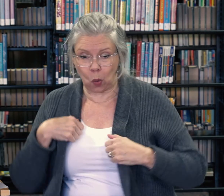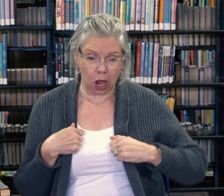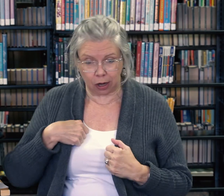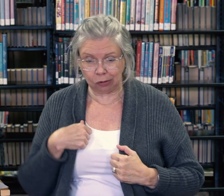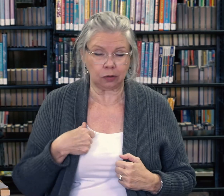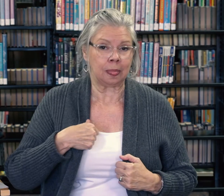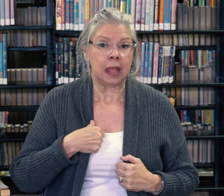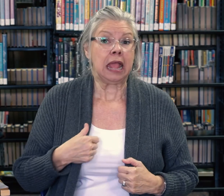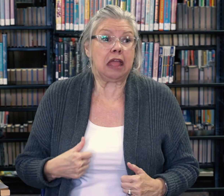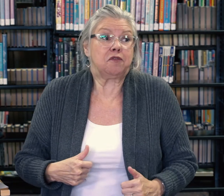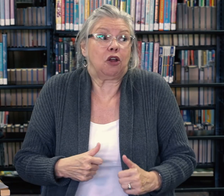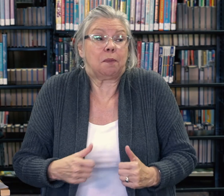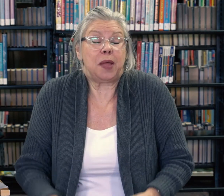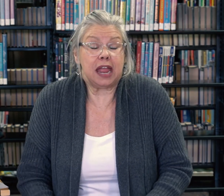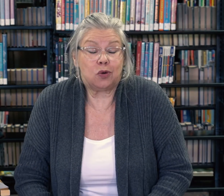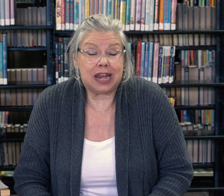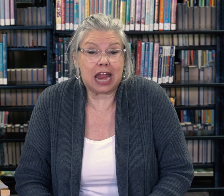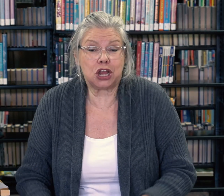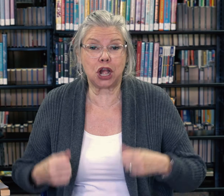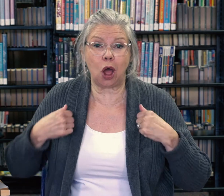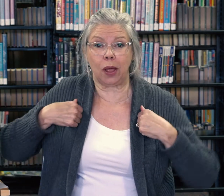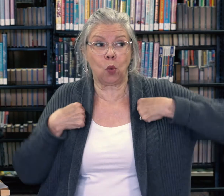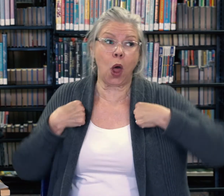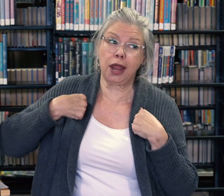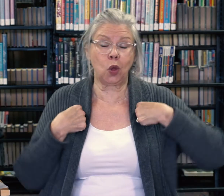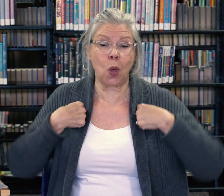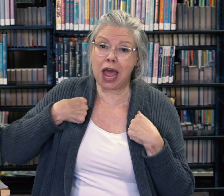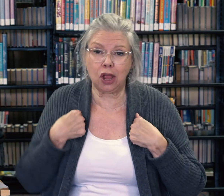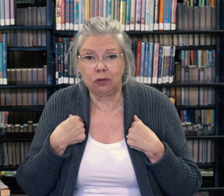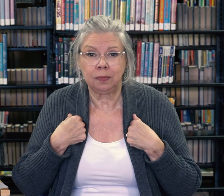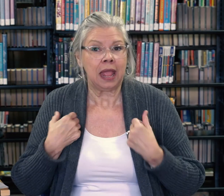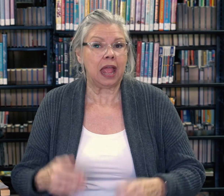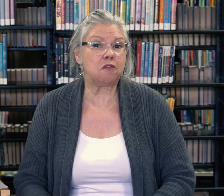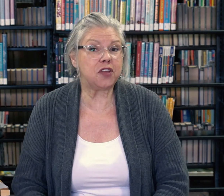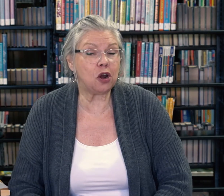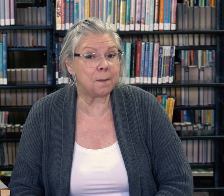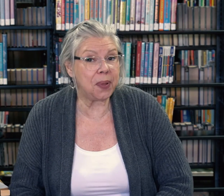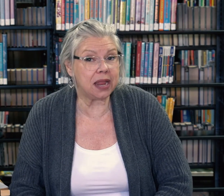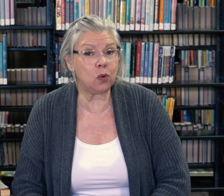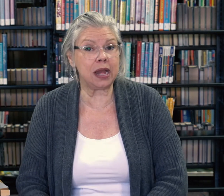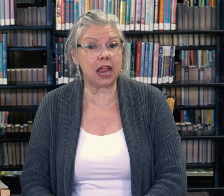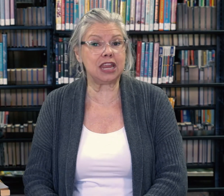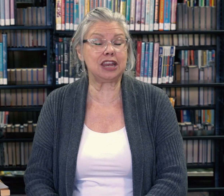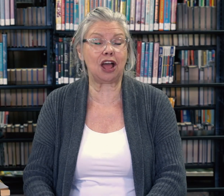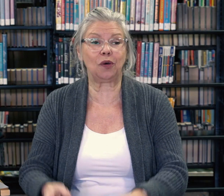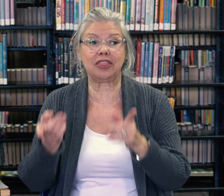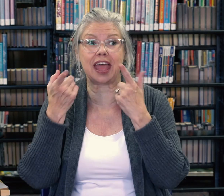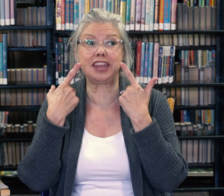waddle if you're a penguin and you know it waddle waddle if you're a penguin and you know it then